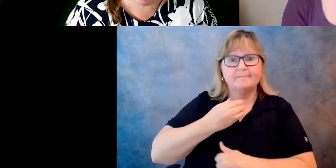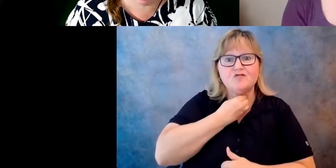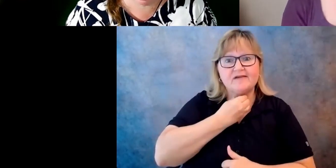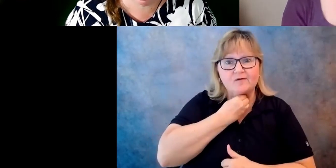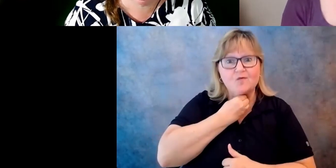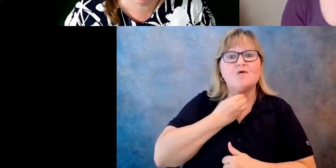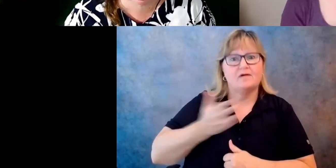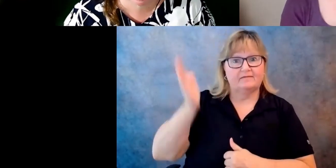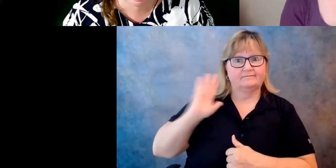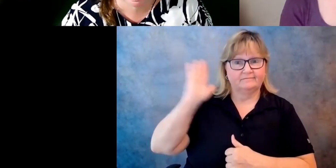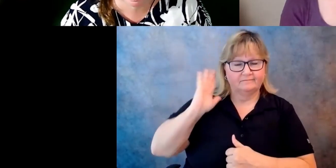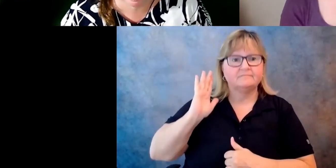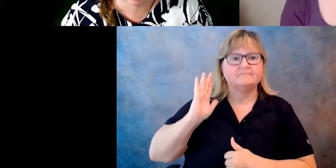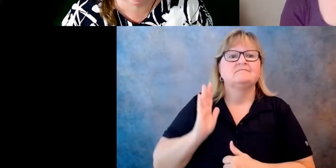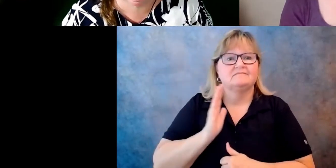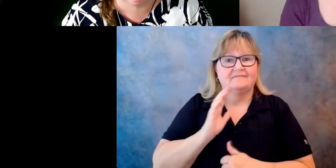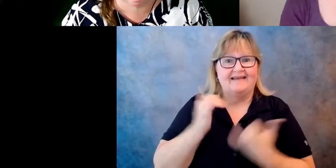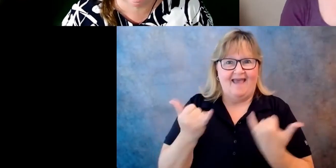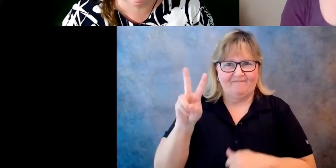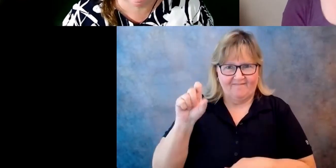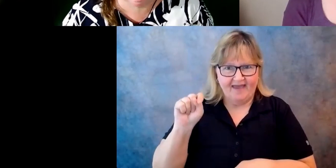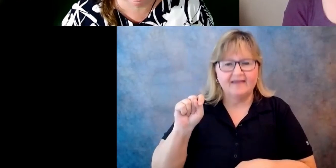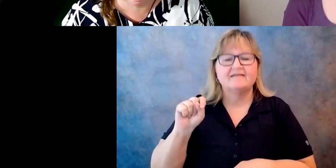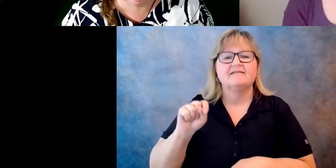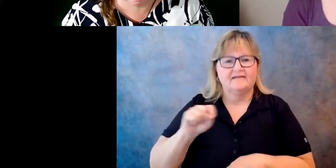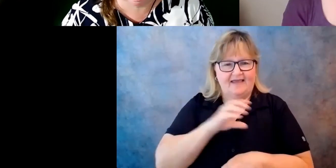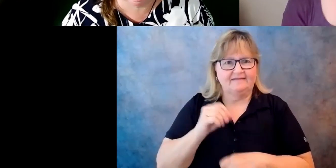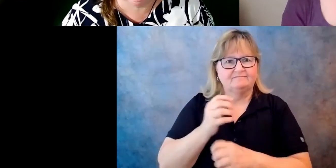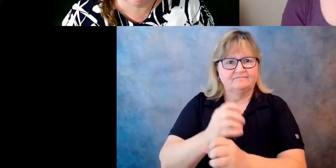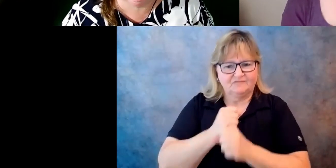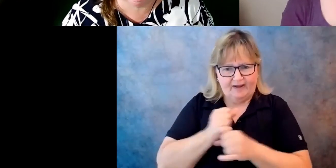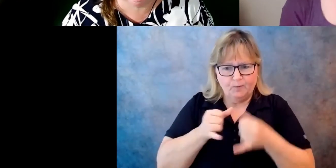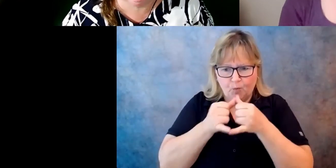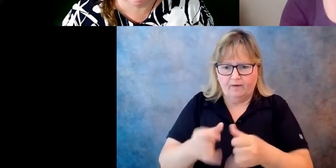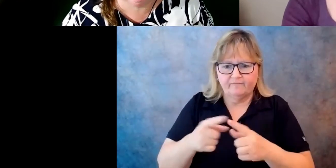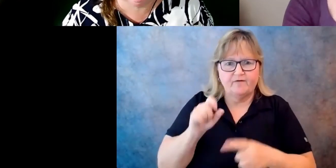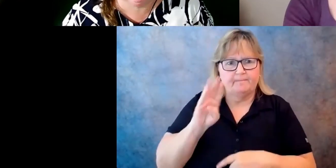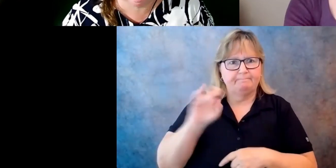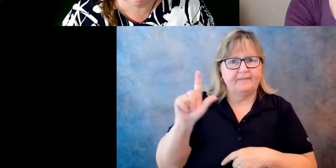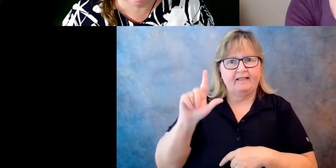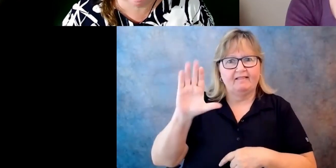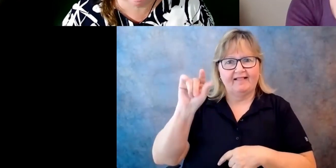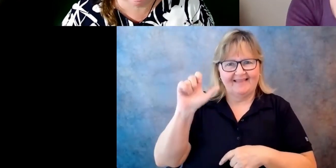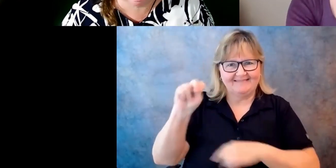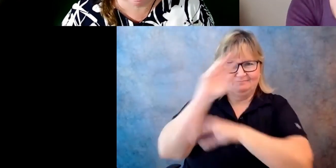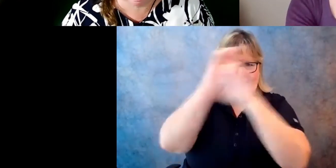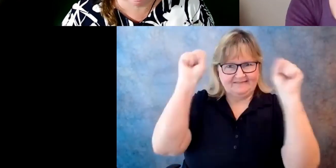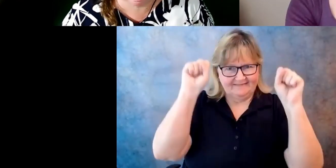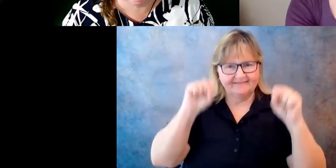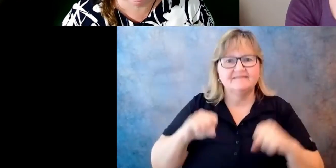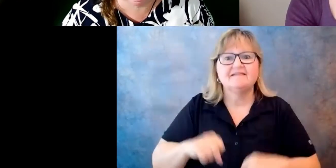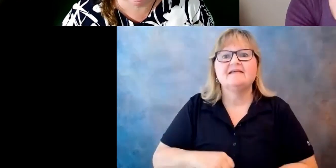Recognition for Installation of Excellence Award from President Bill Clinton. She currently serves as Vice President